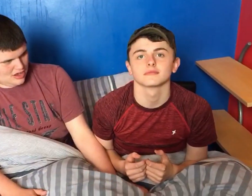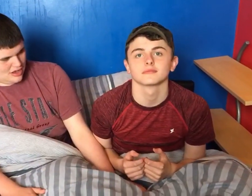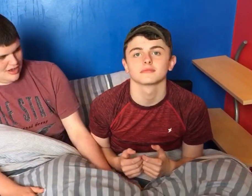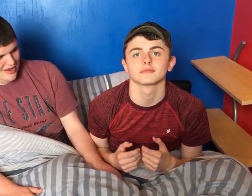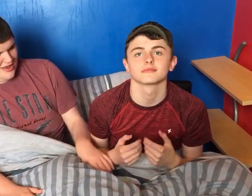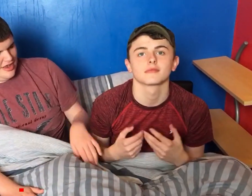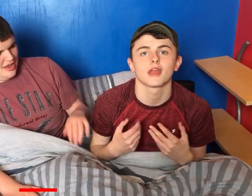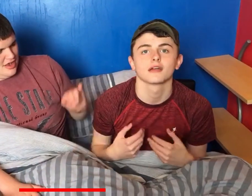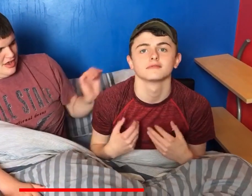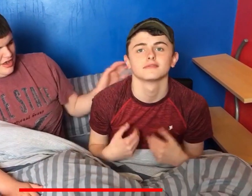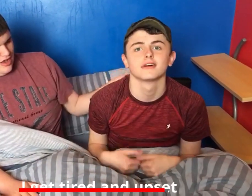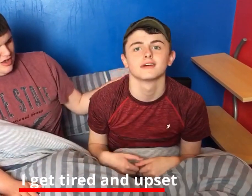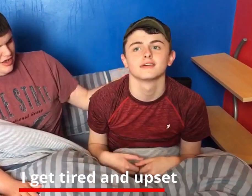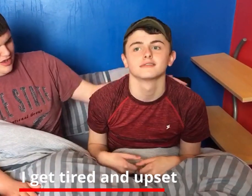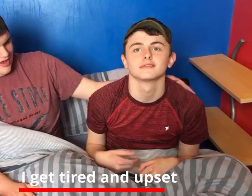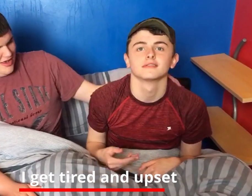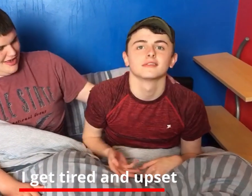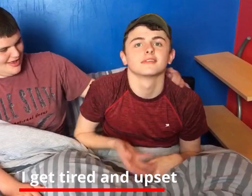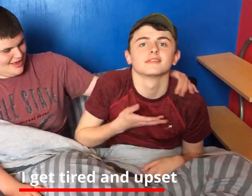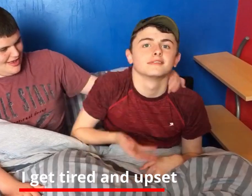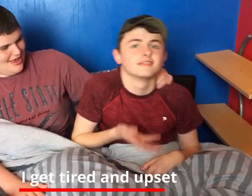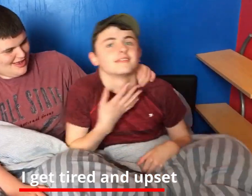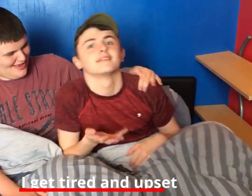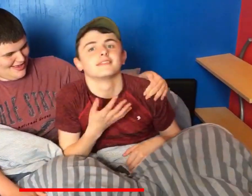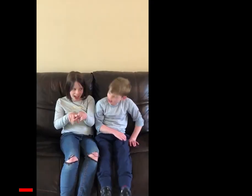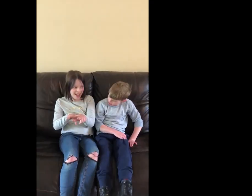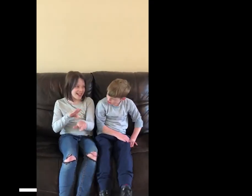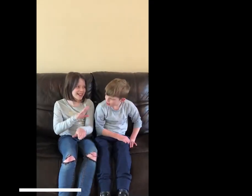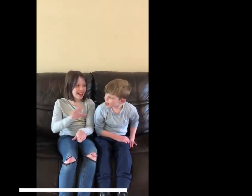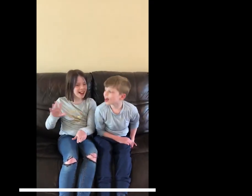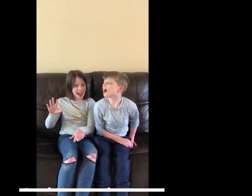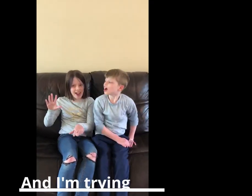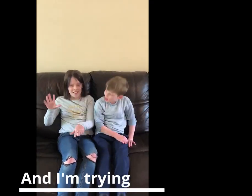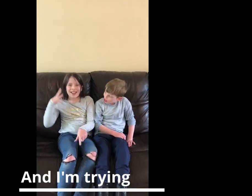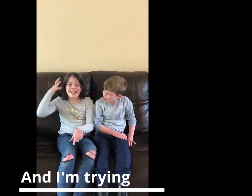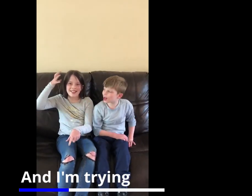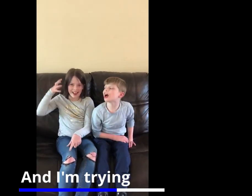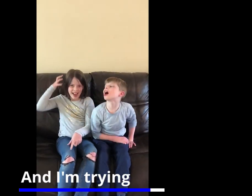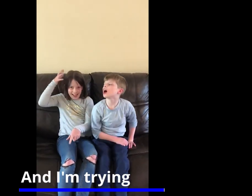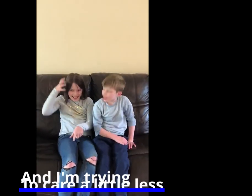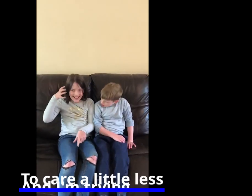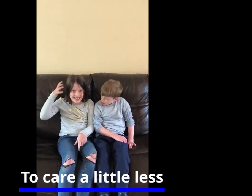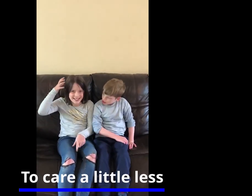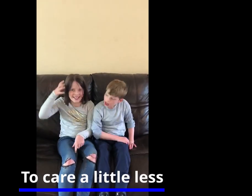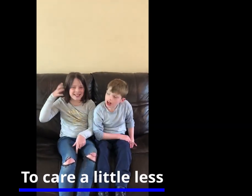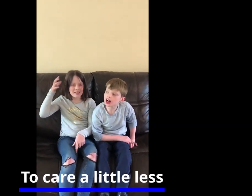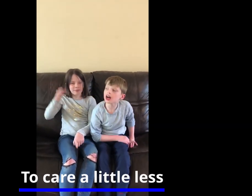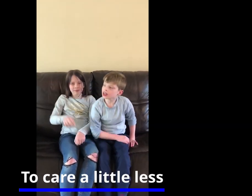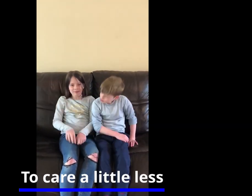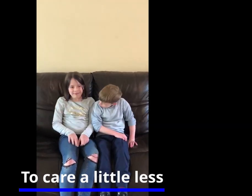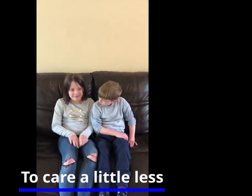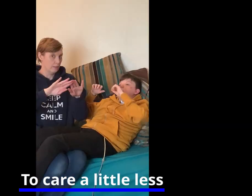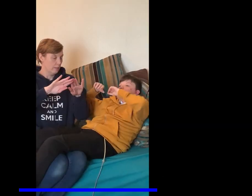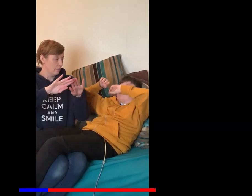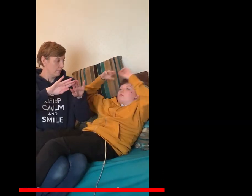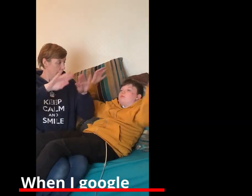I get tired and upset And I'm trying to care a little less